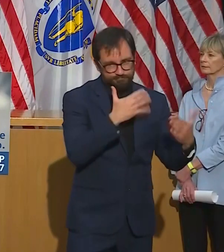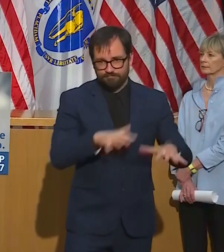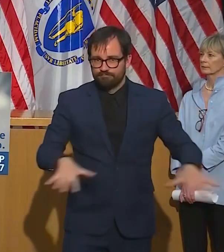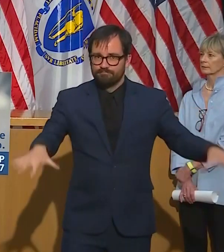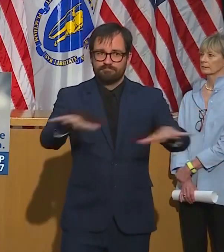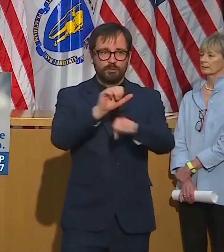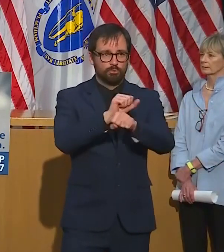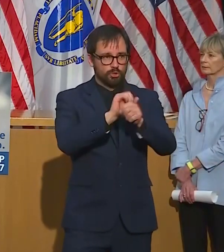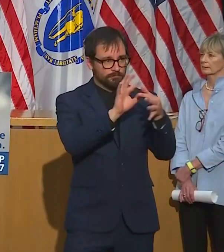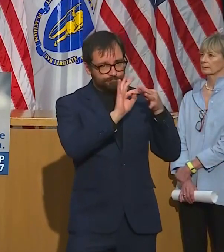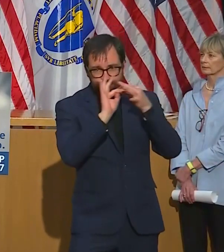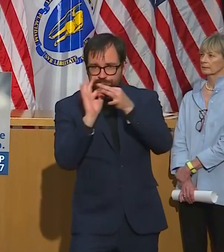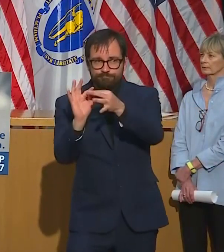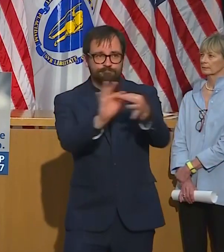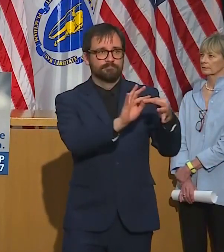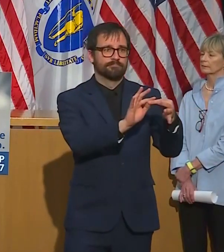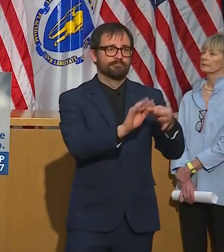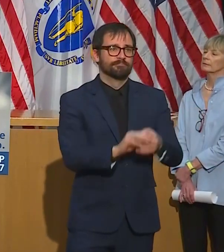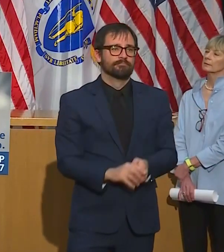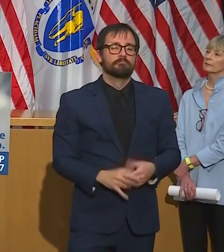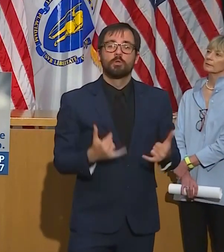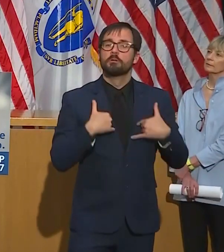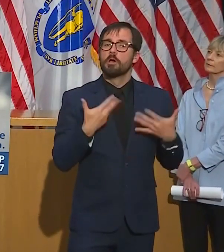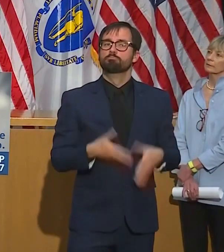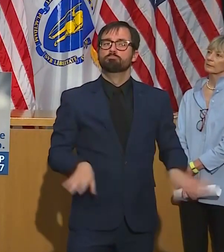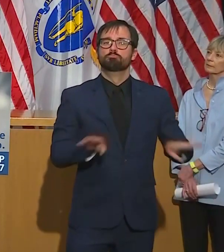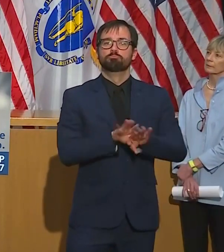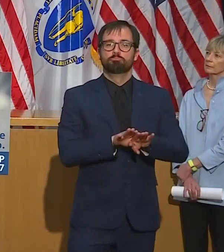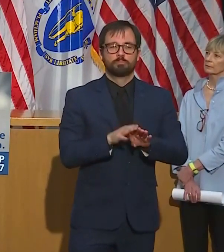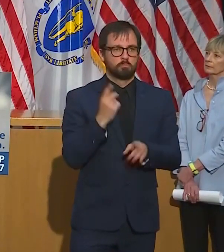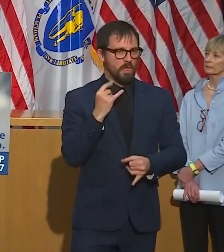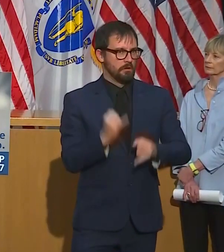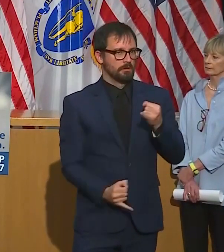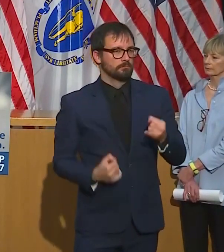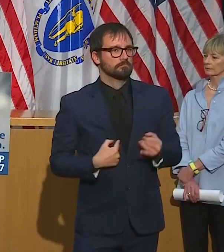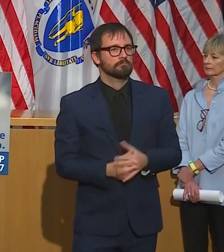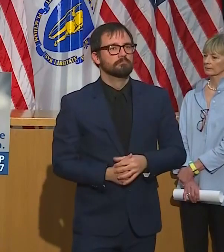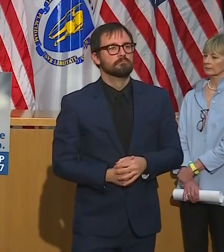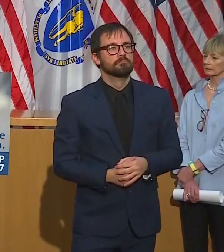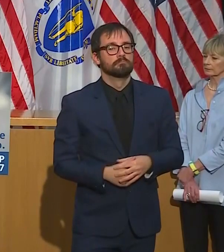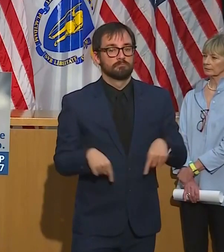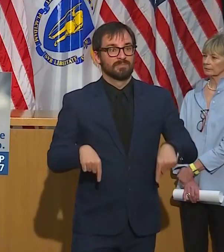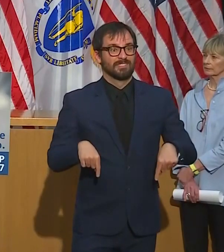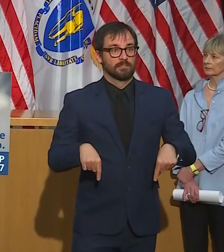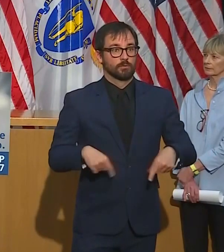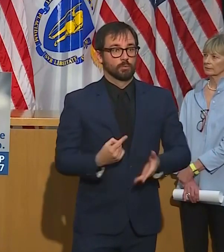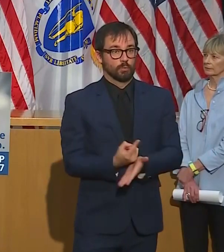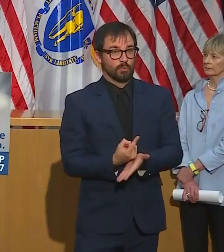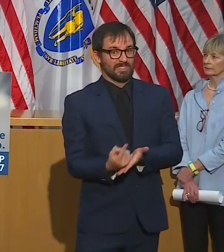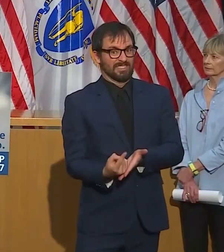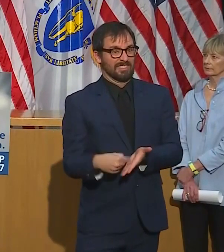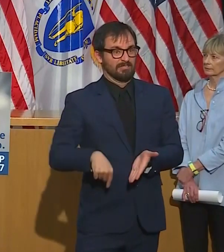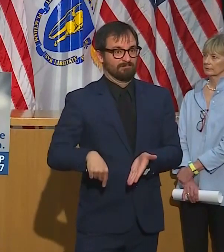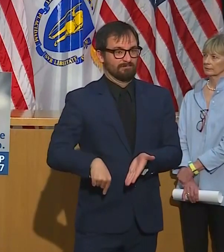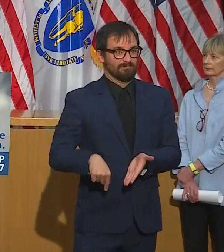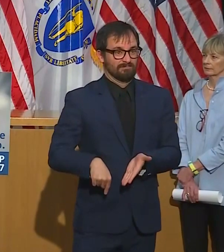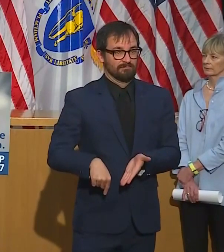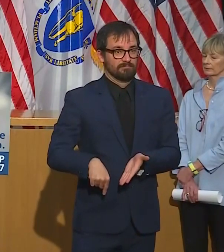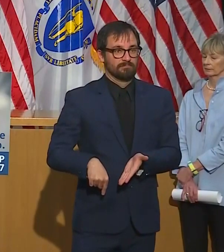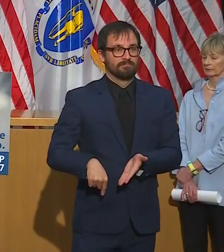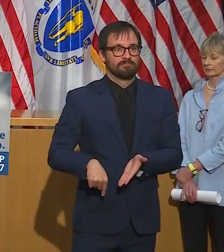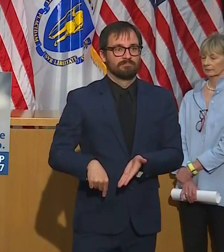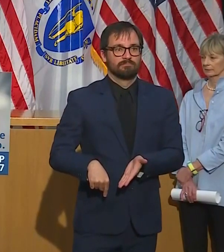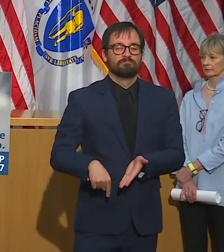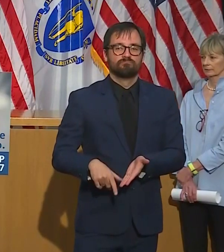this. We're at the end of what I think everybody would say is another difficult week in managing our way through the surge and yesterday marked one month